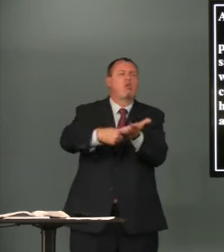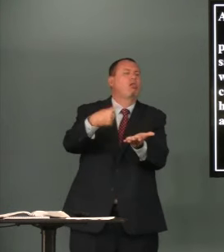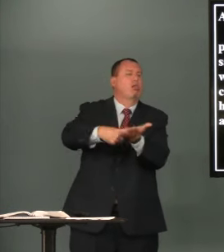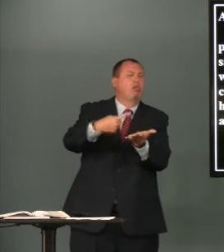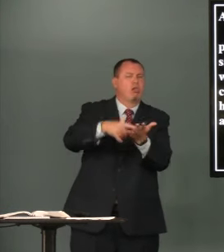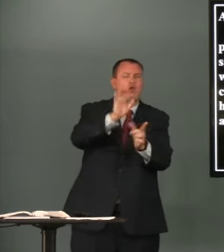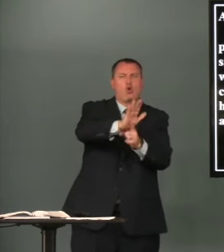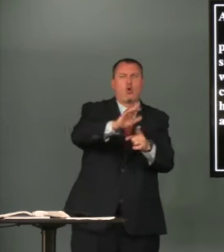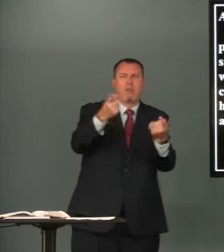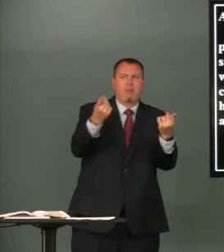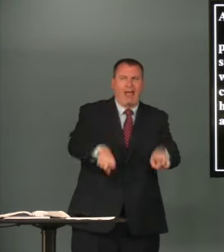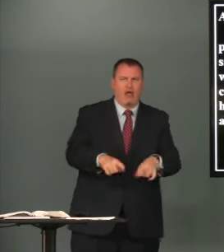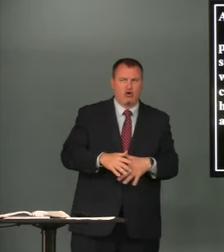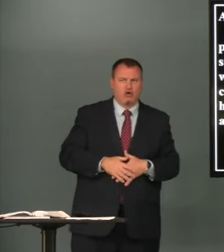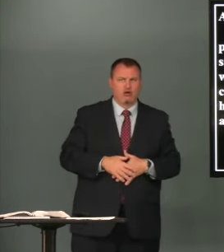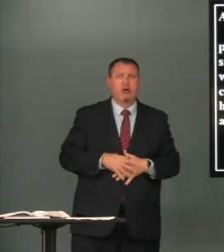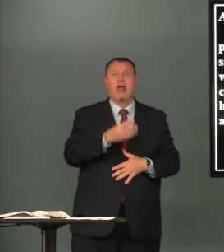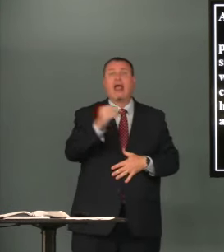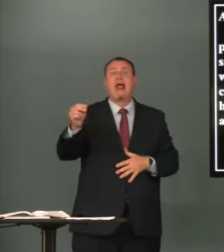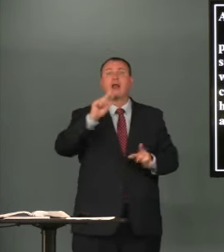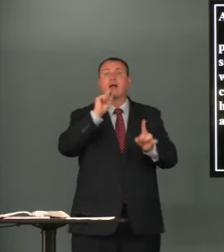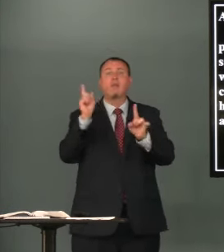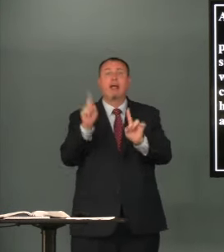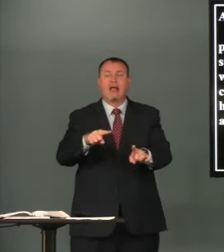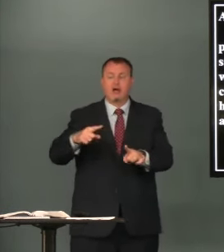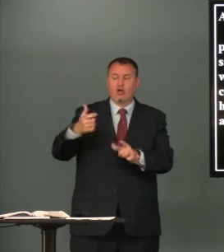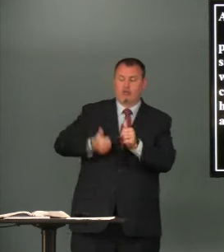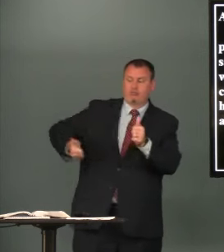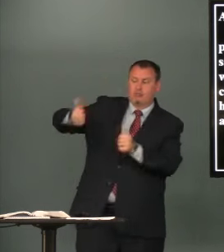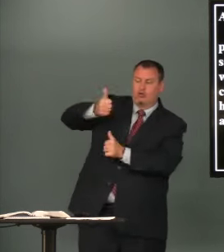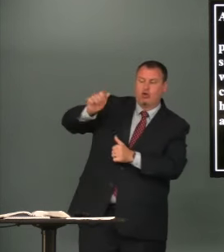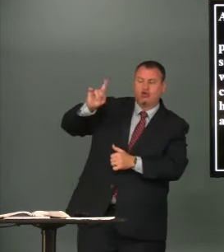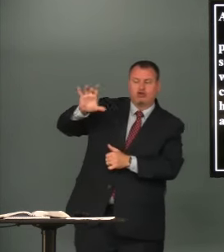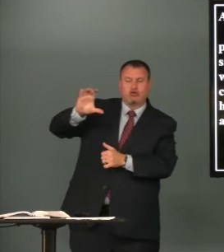and when he comes i will know the answer for you